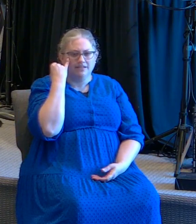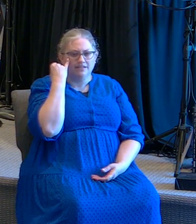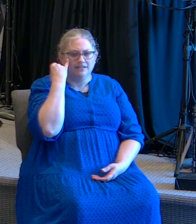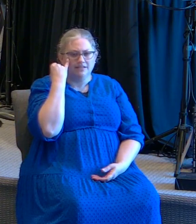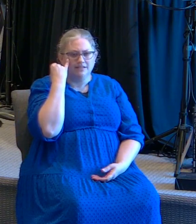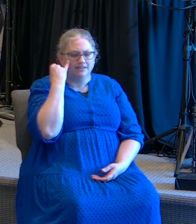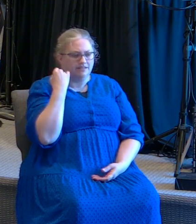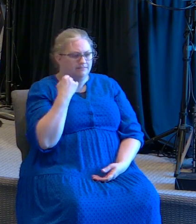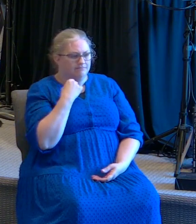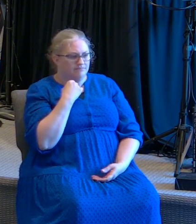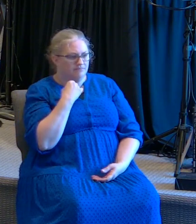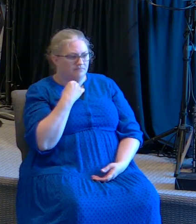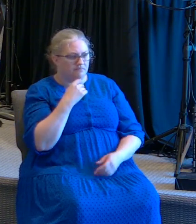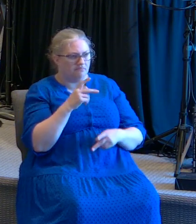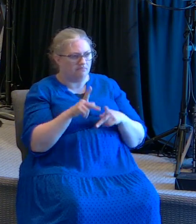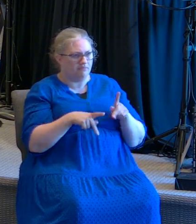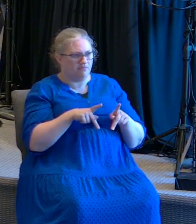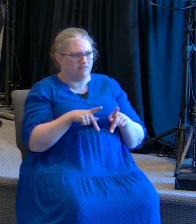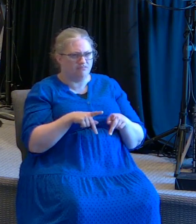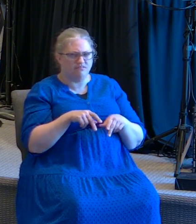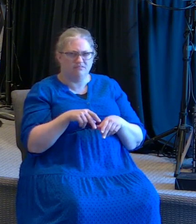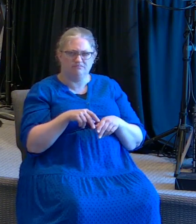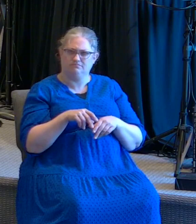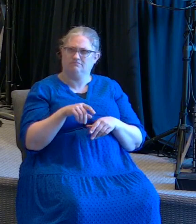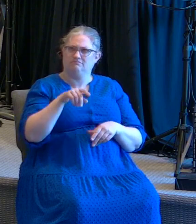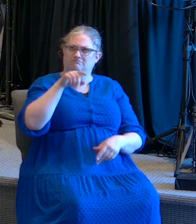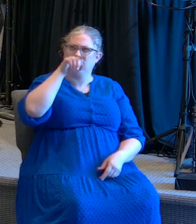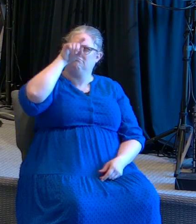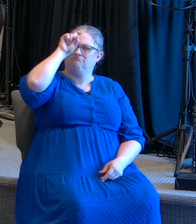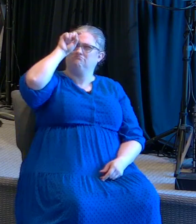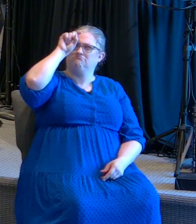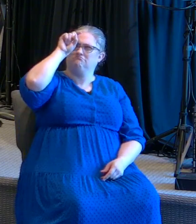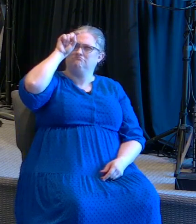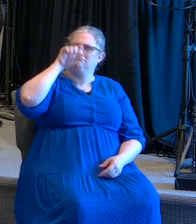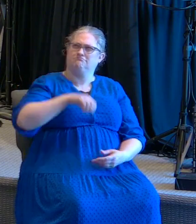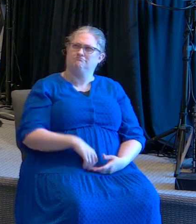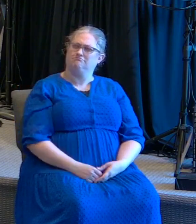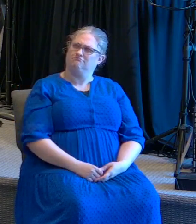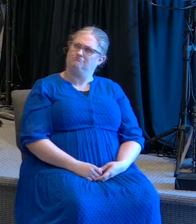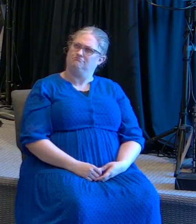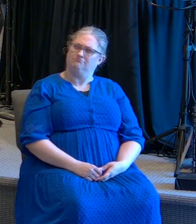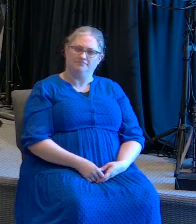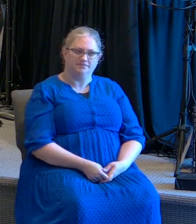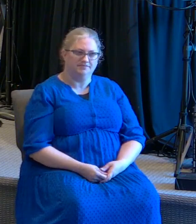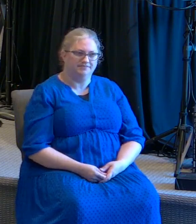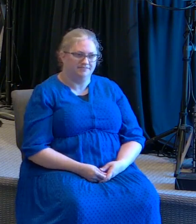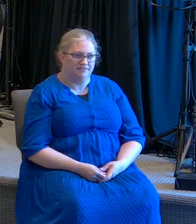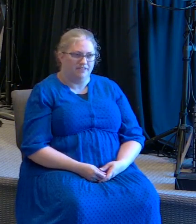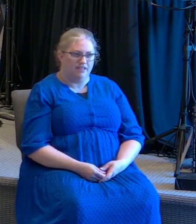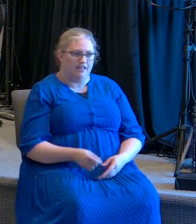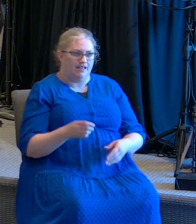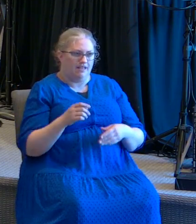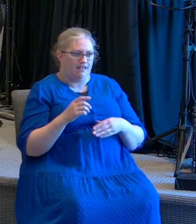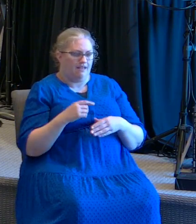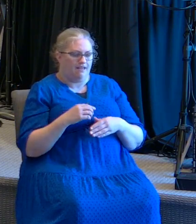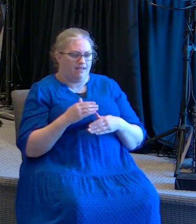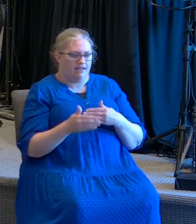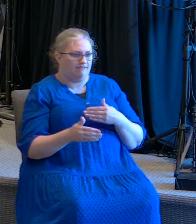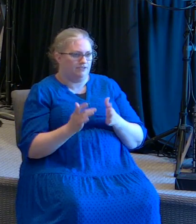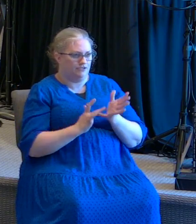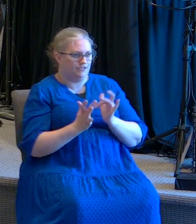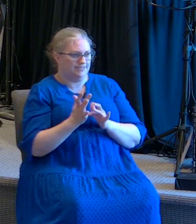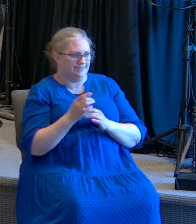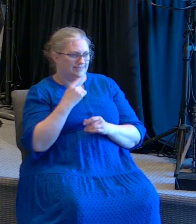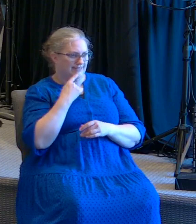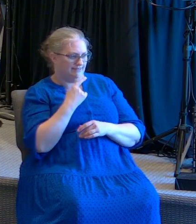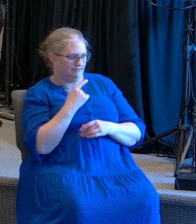Y después me pregunto si hubo una poca de duda al escuchar esas palabras de Jesucristo en este paralítico. All